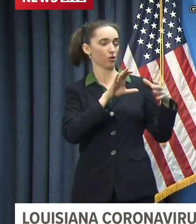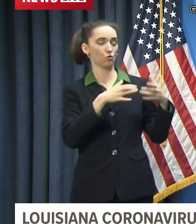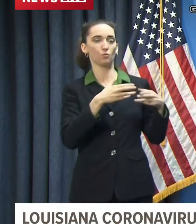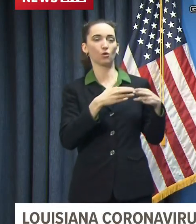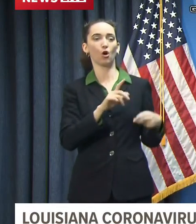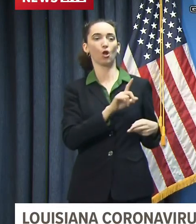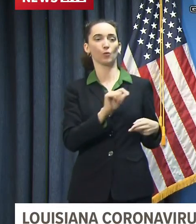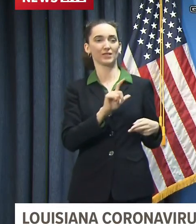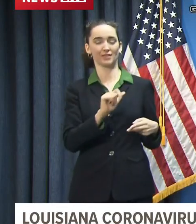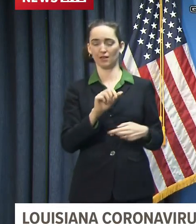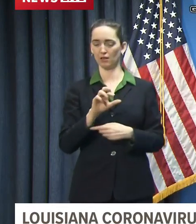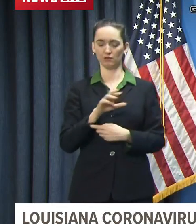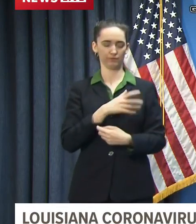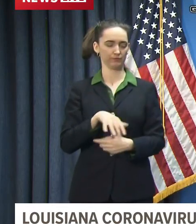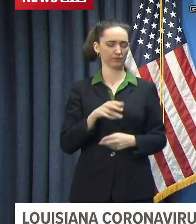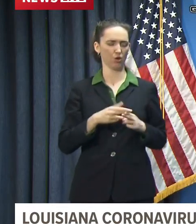will be instrumental in helping us to make sure we do that